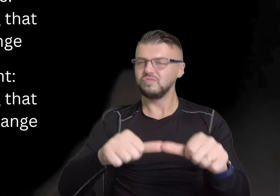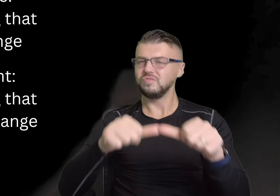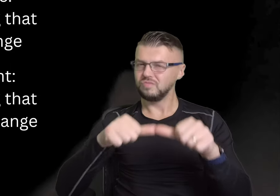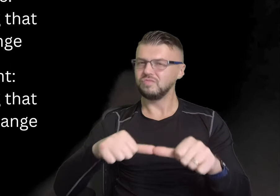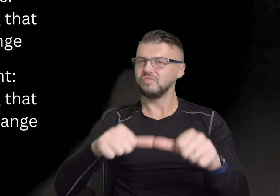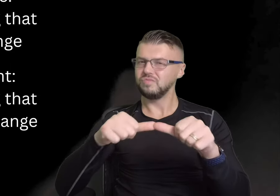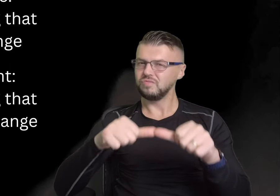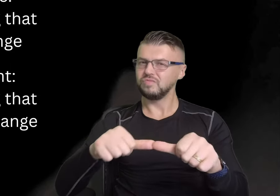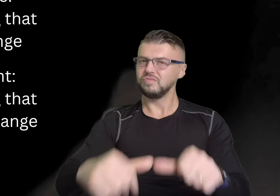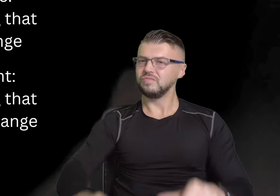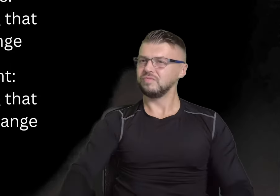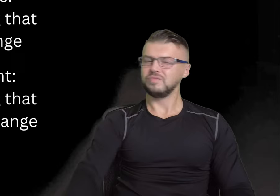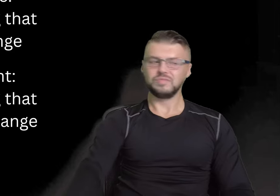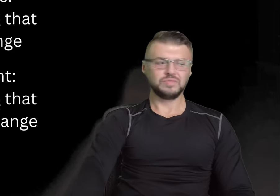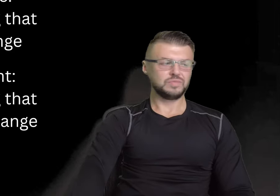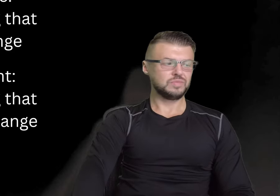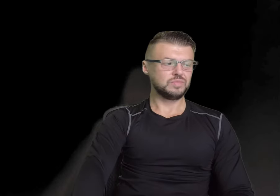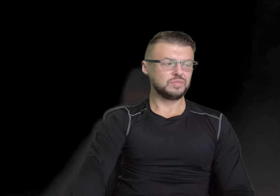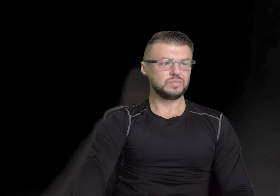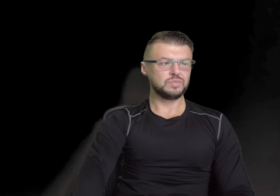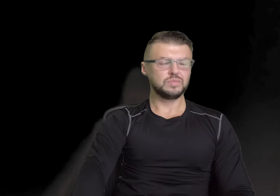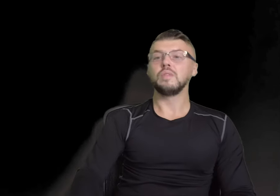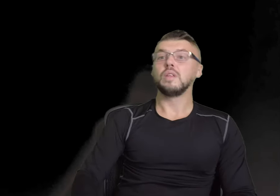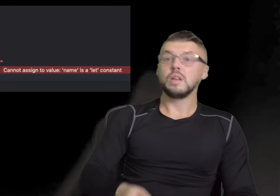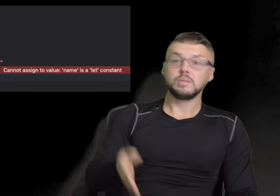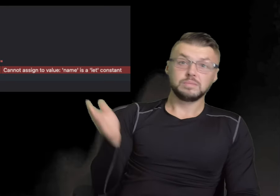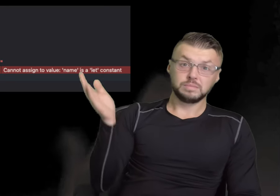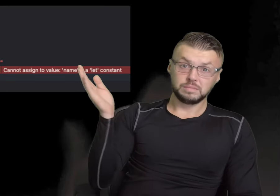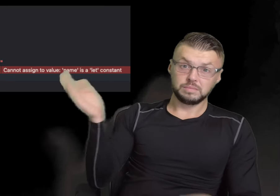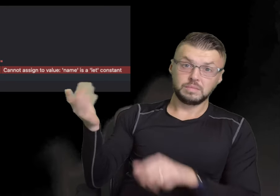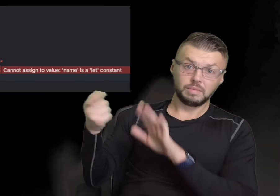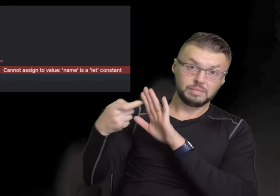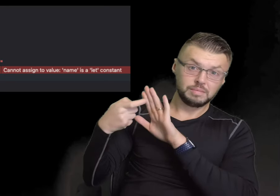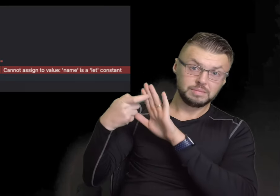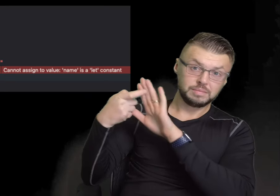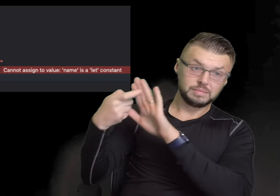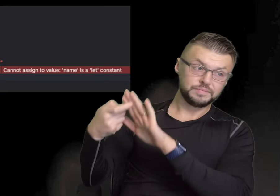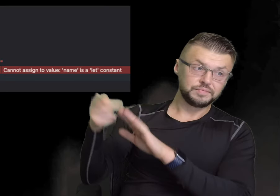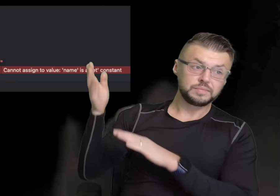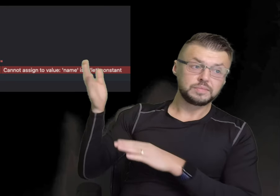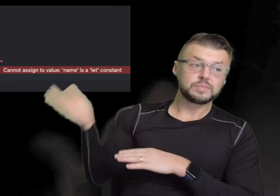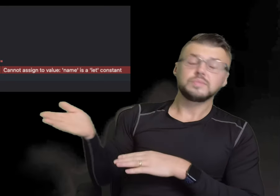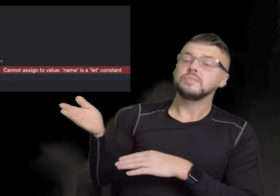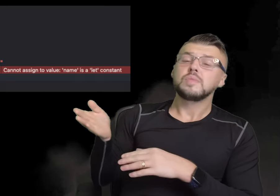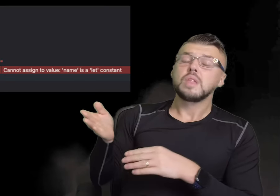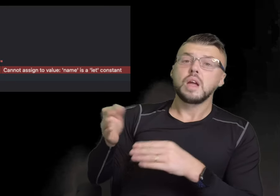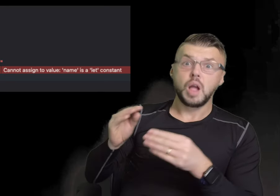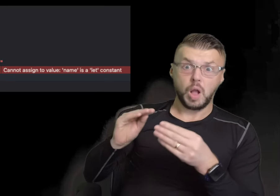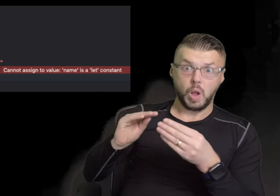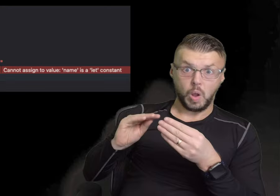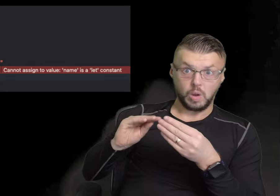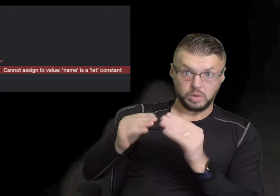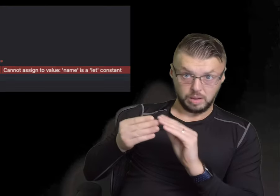In the program, it can, it should stay the same. For example, we have a variable